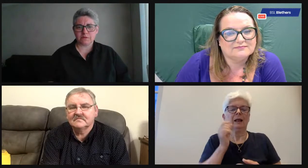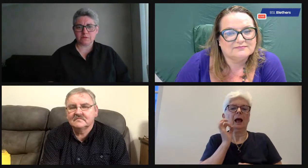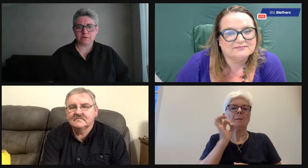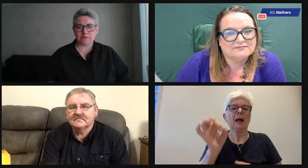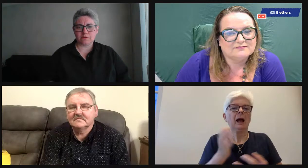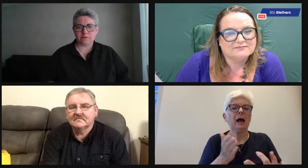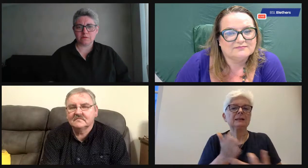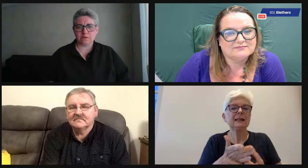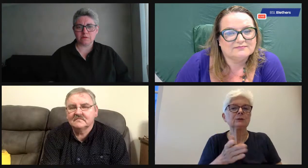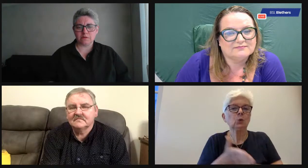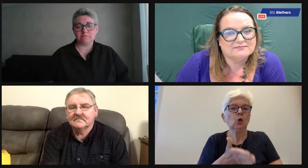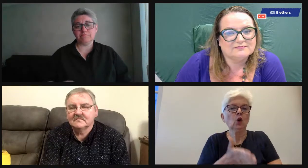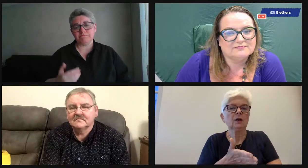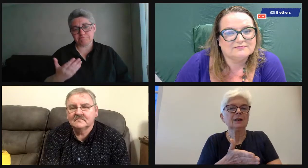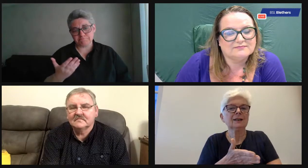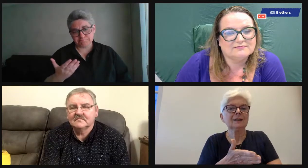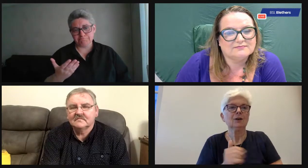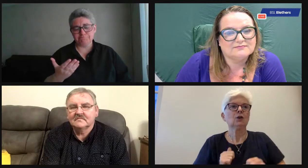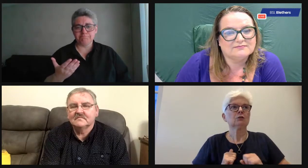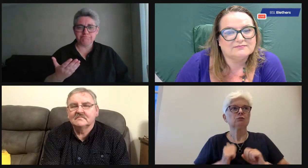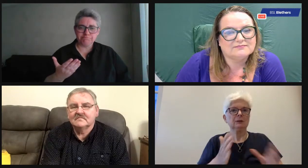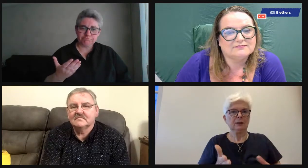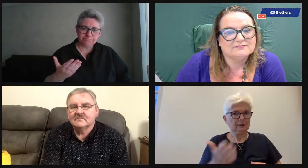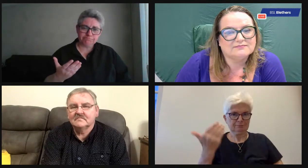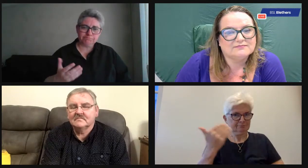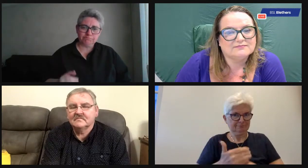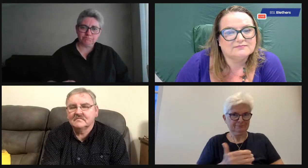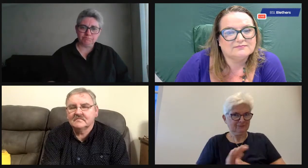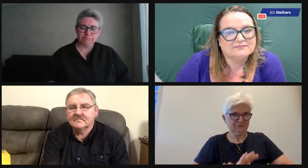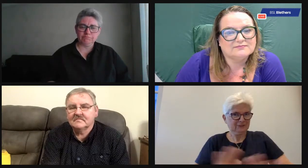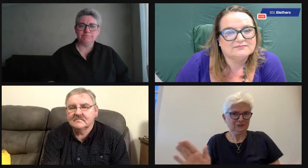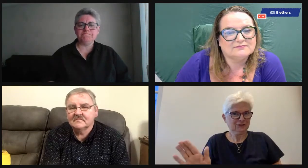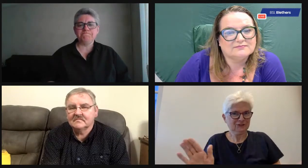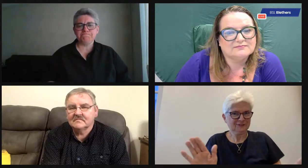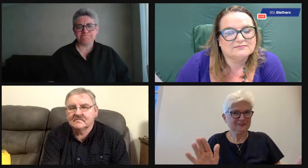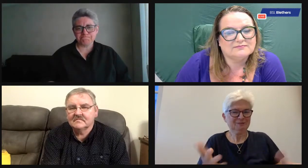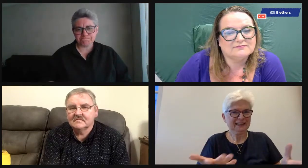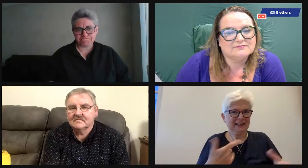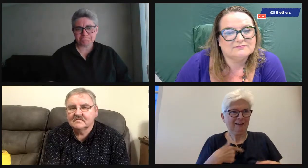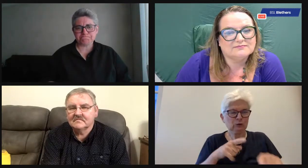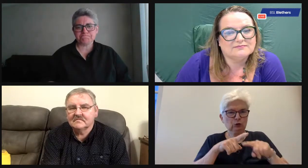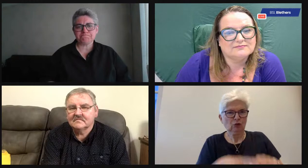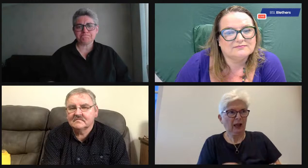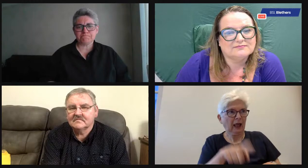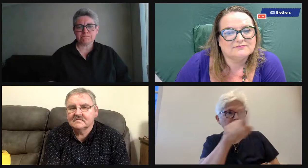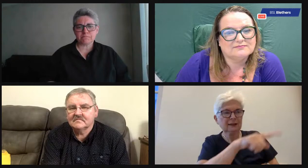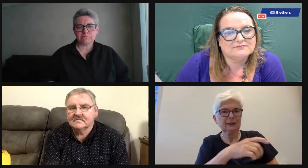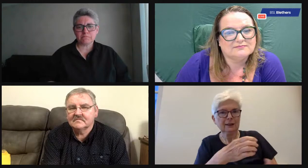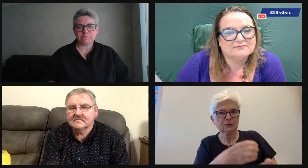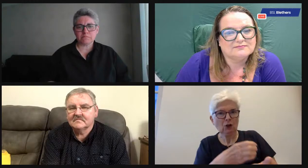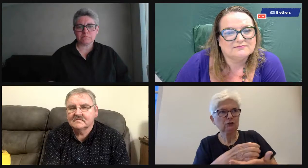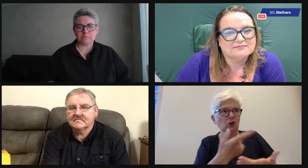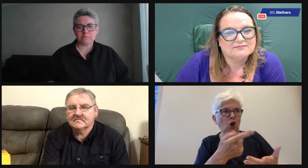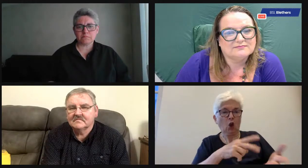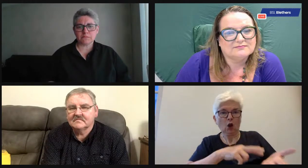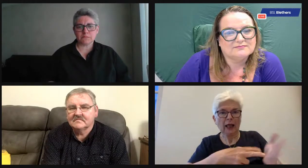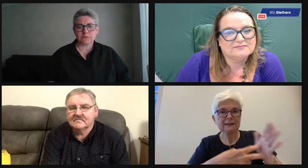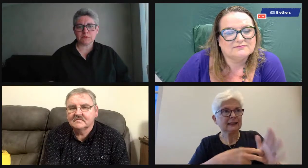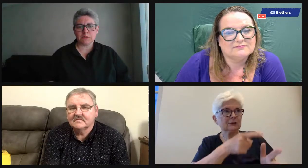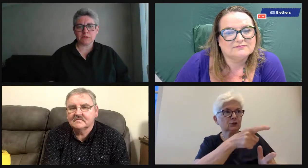interpreters. But luckily, I've been able to apply for access to work when I was working. But of course, now that I'm retired, I can't do